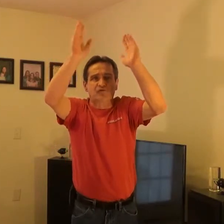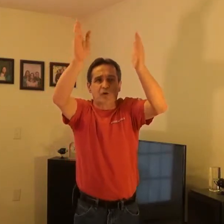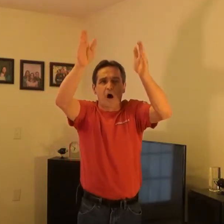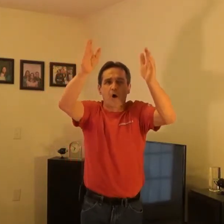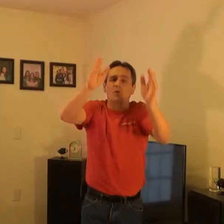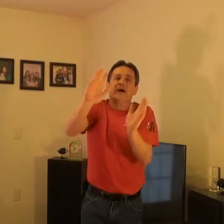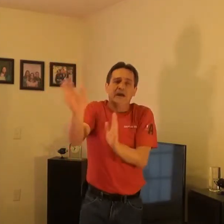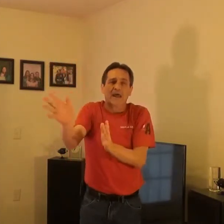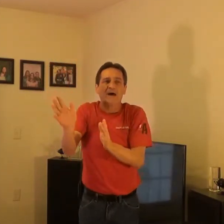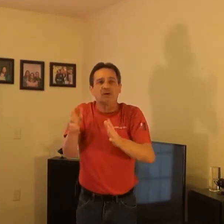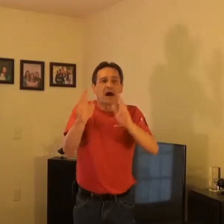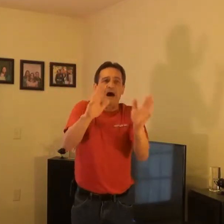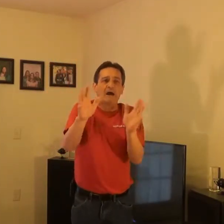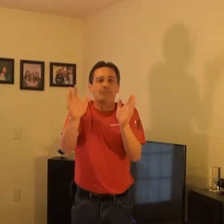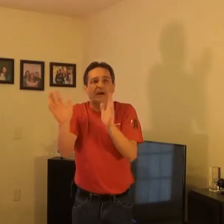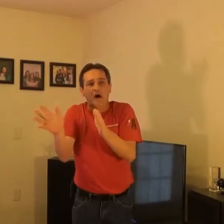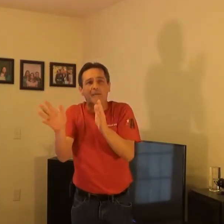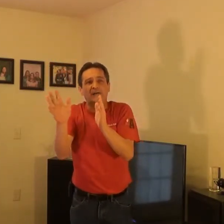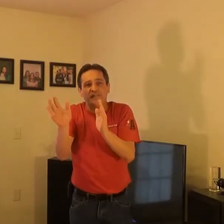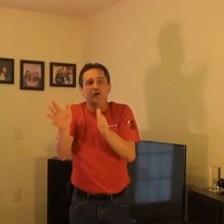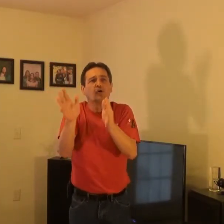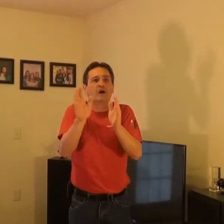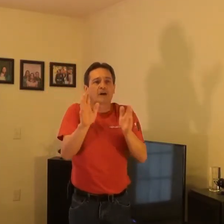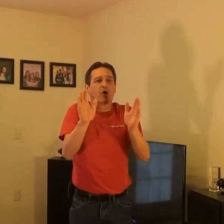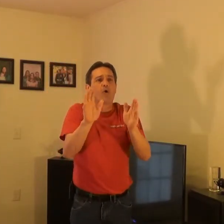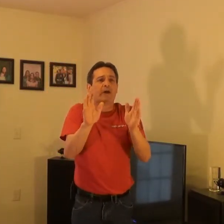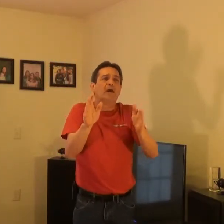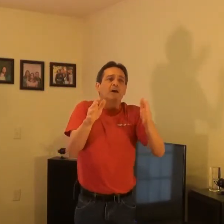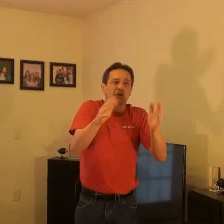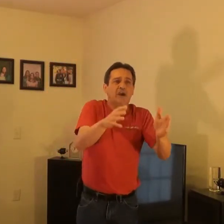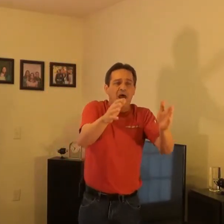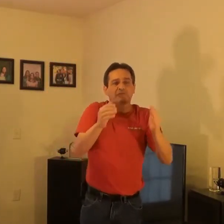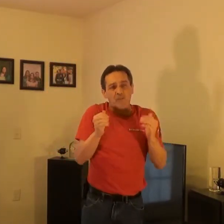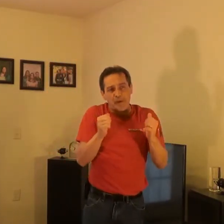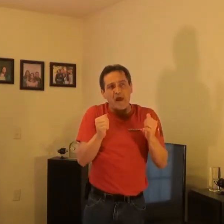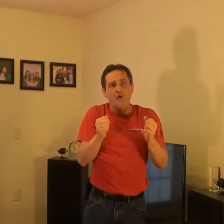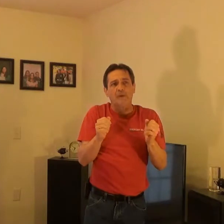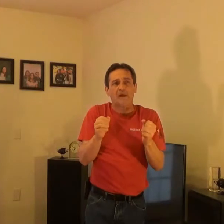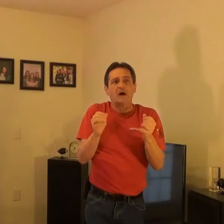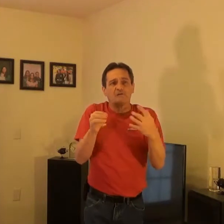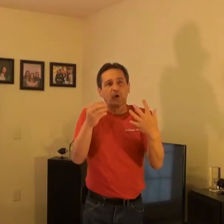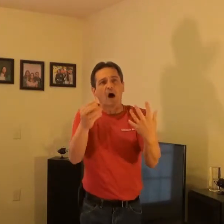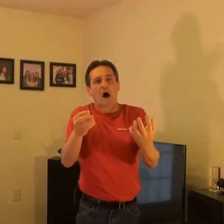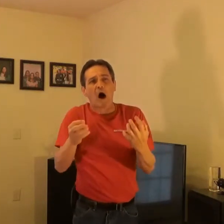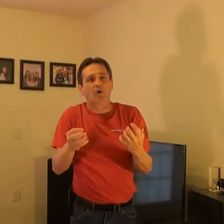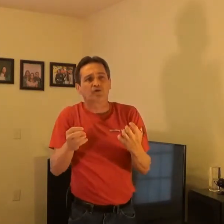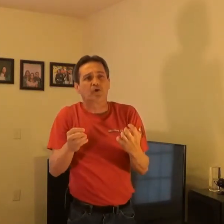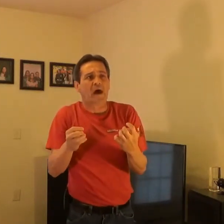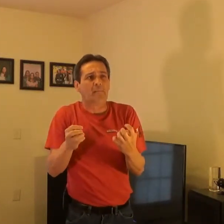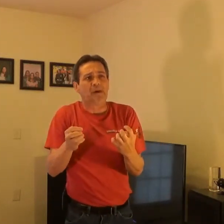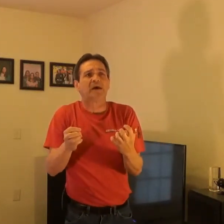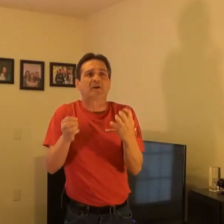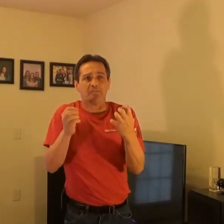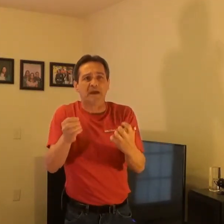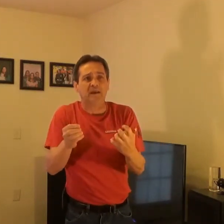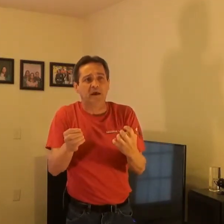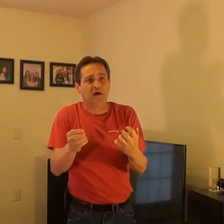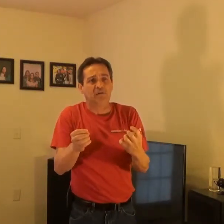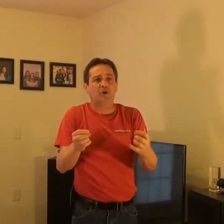strong. 11, I am become a fool in glory. Ye have compelled me, for I ought to have been commended of you.